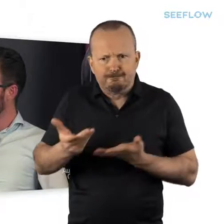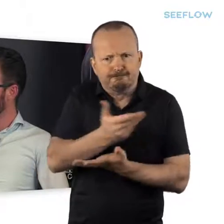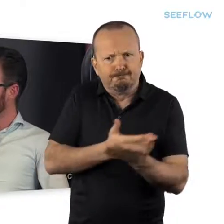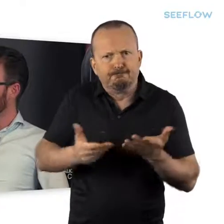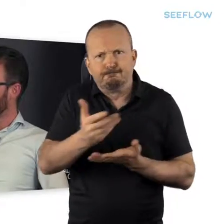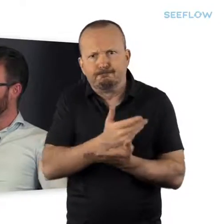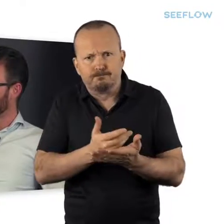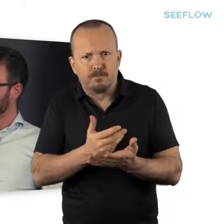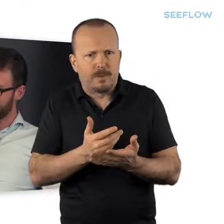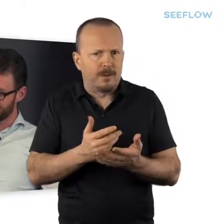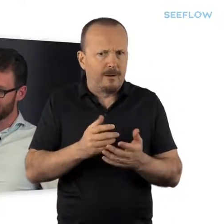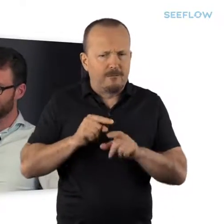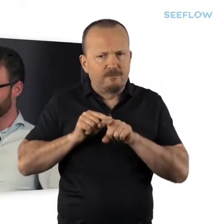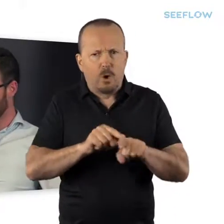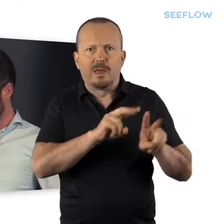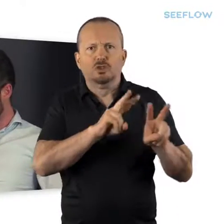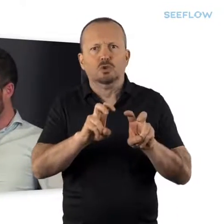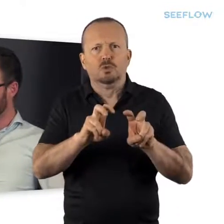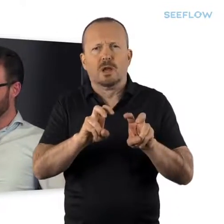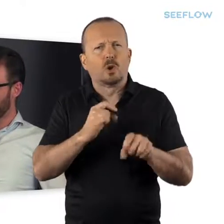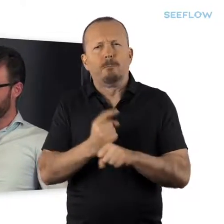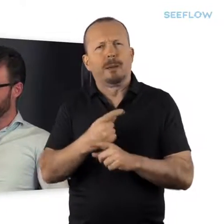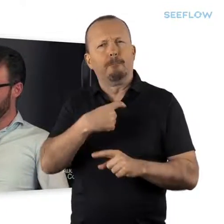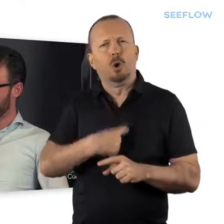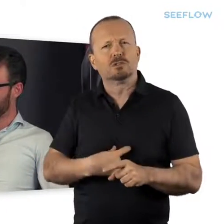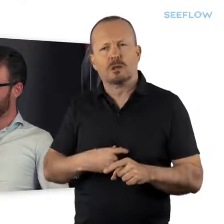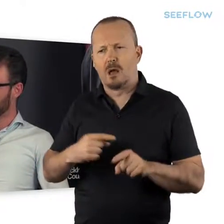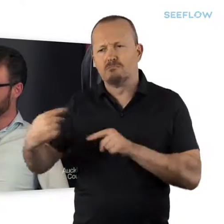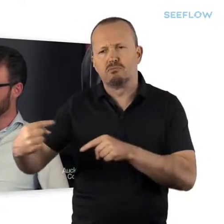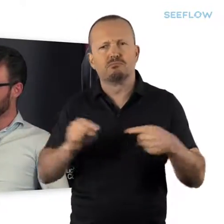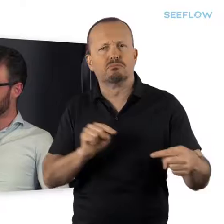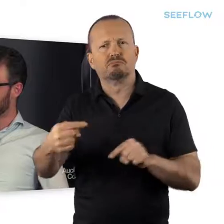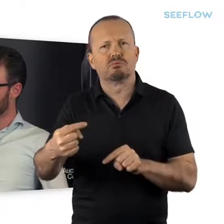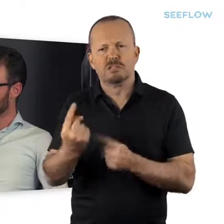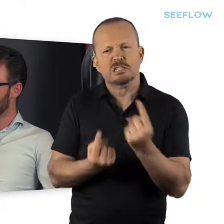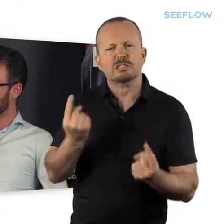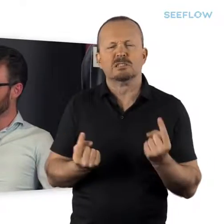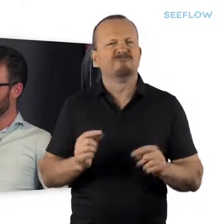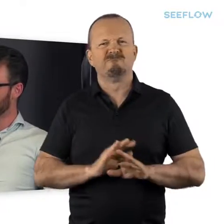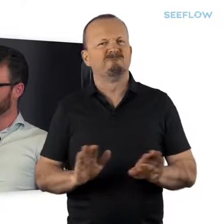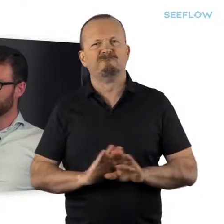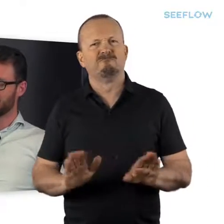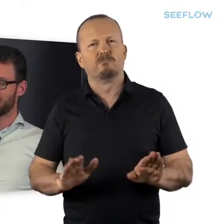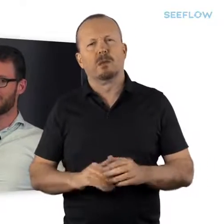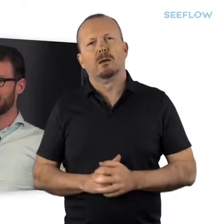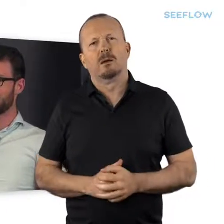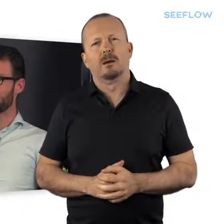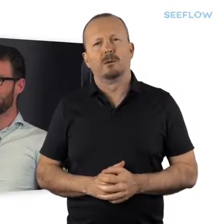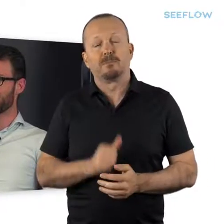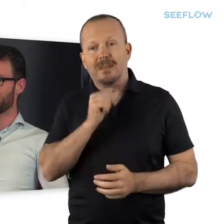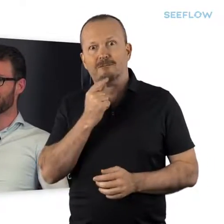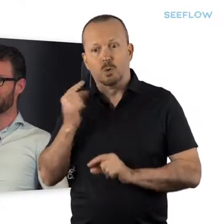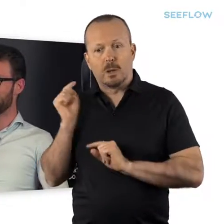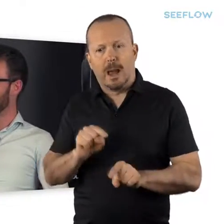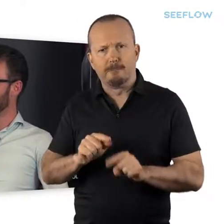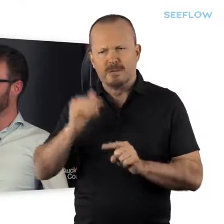ground on, play issues, not people, and then you'll get things achieved. It doesn't, you don't get anything